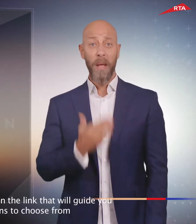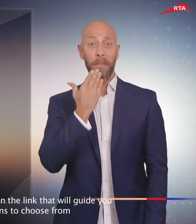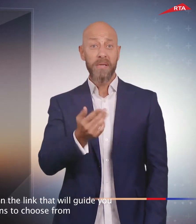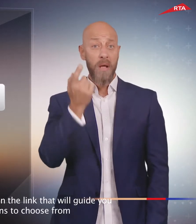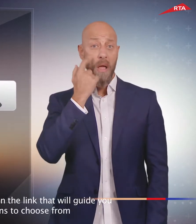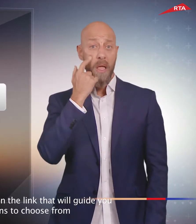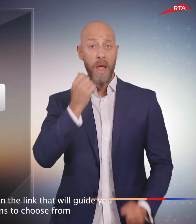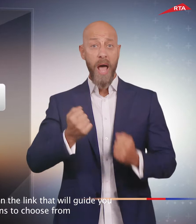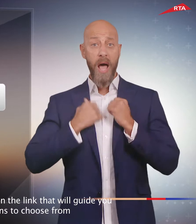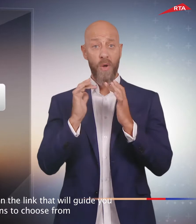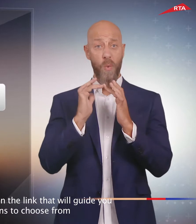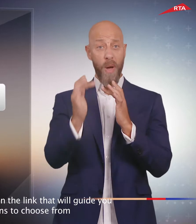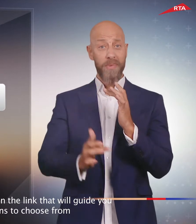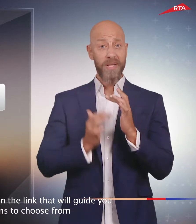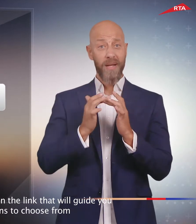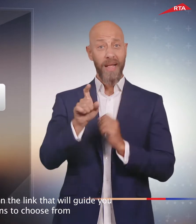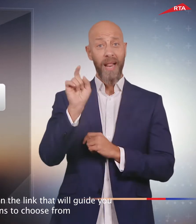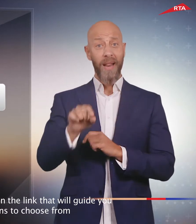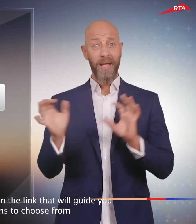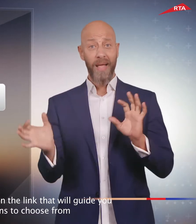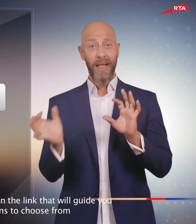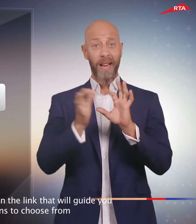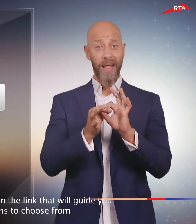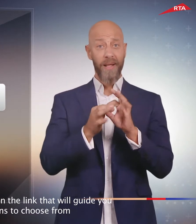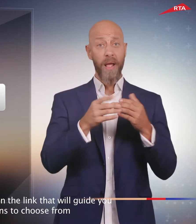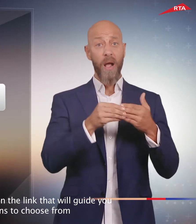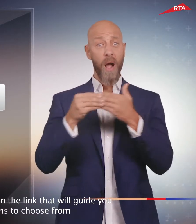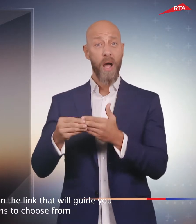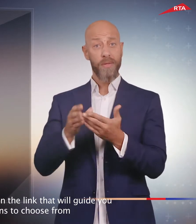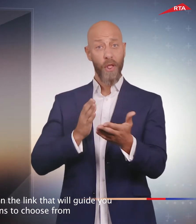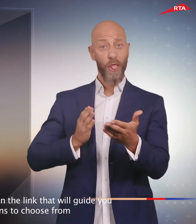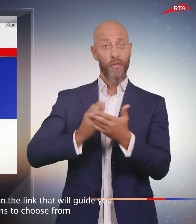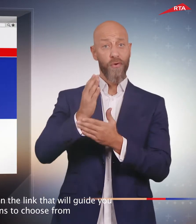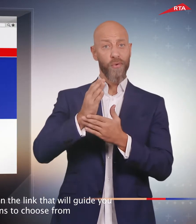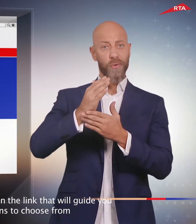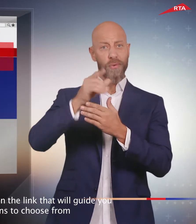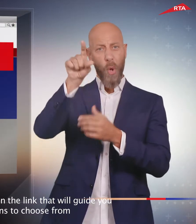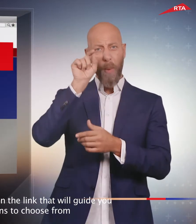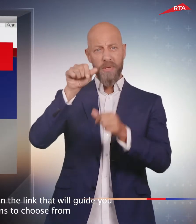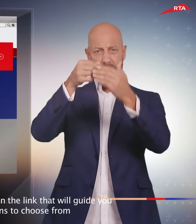Please go to our website and click on the link that will guide you through a series of options to choose from.